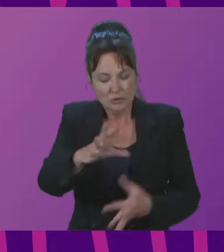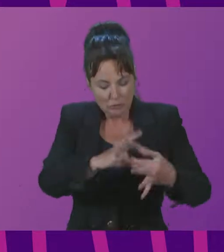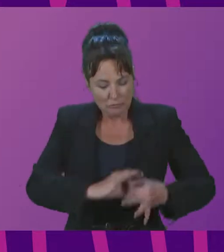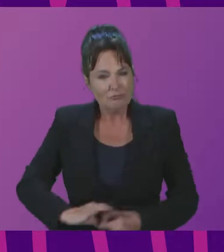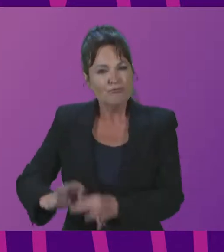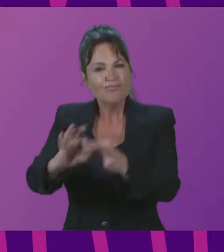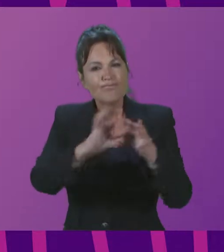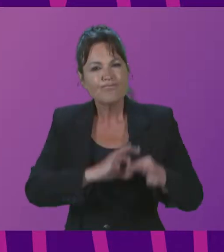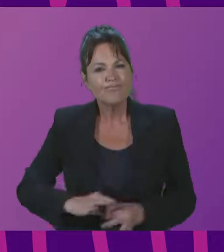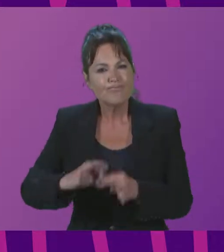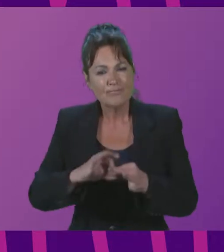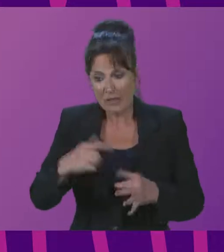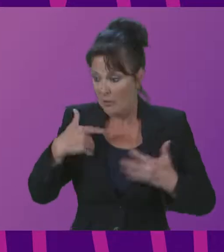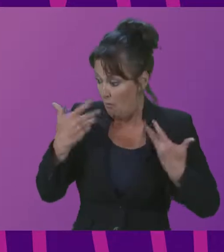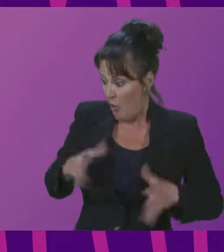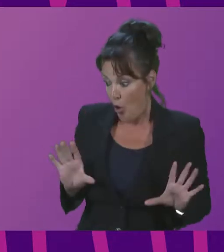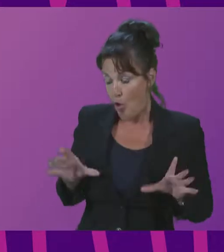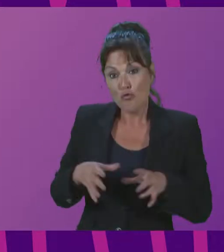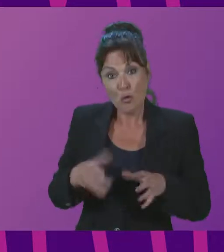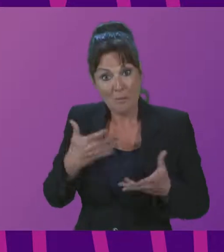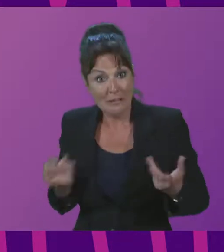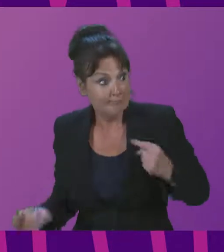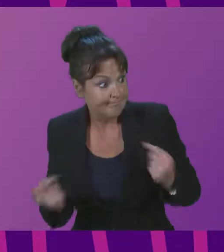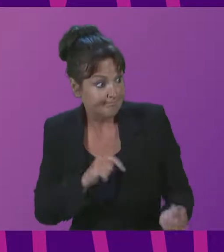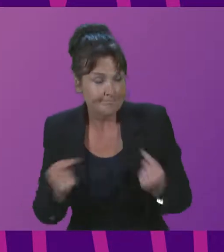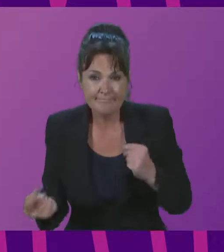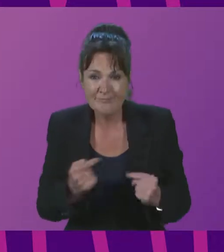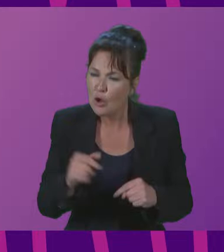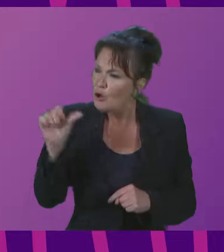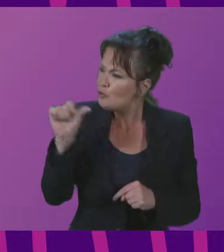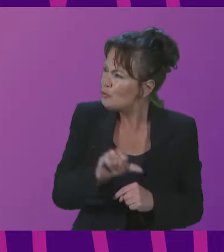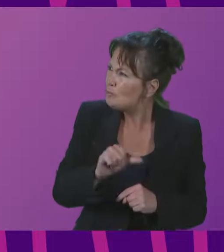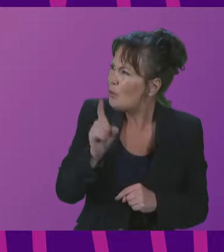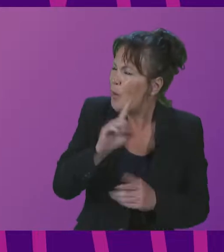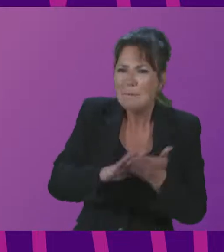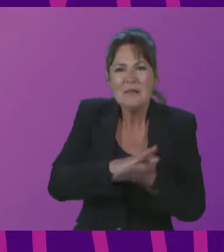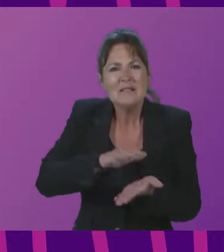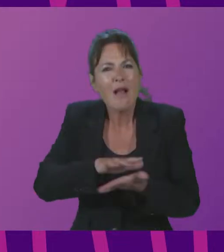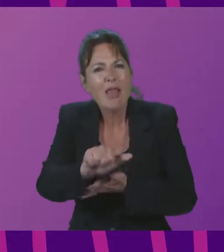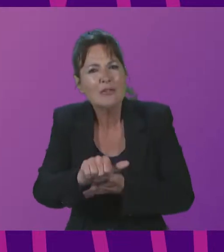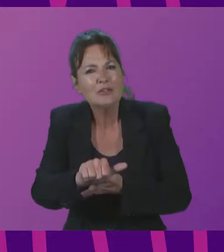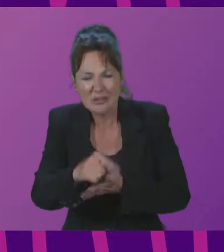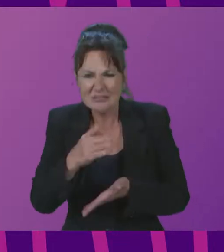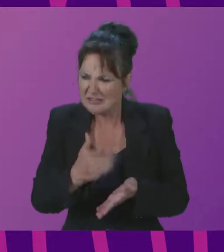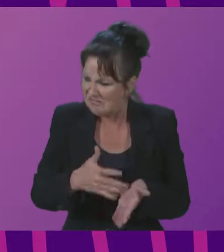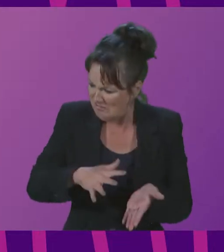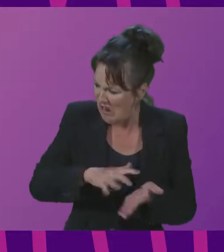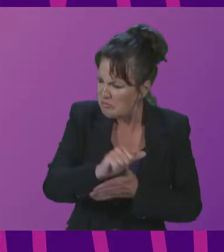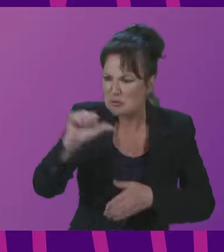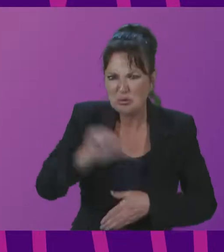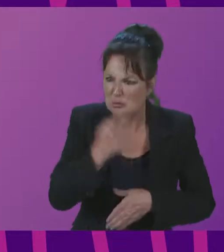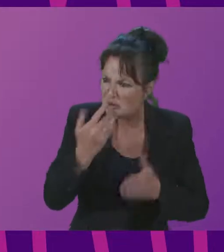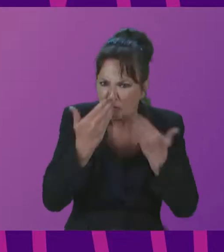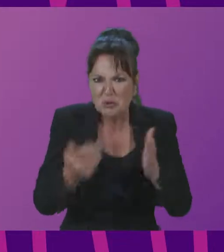how culture should not be about rehabilitation of our loss of understanding, but more used in celebration, resilience,